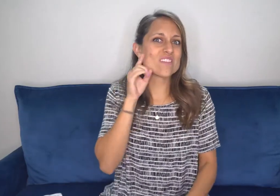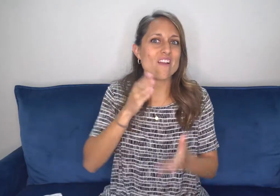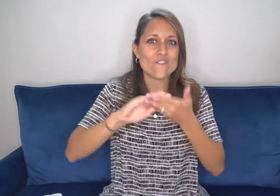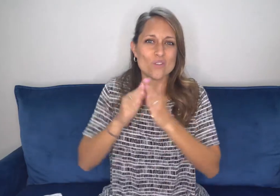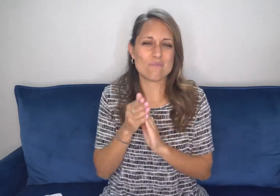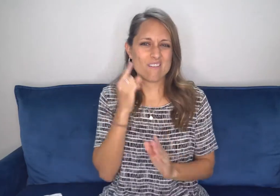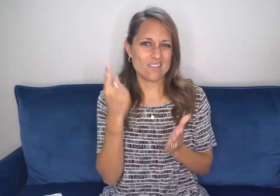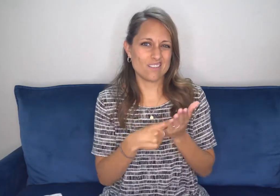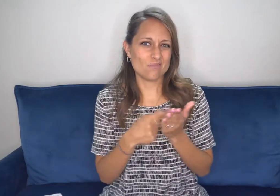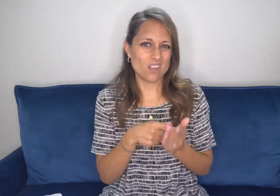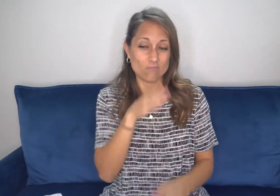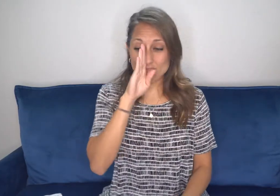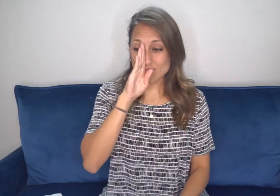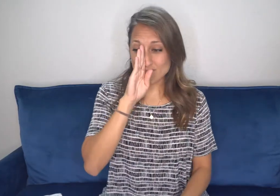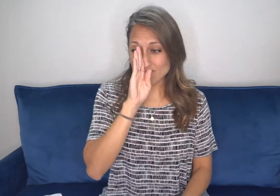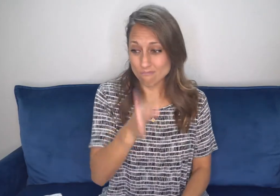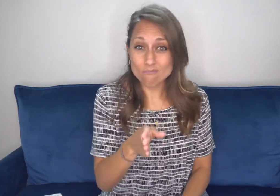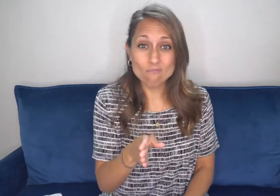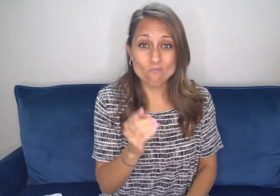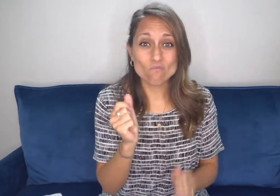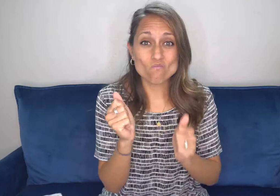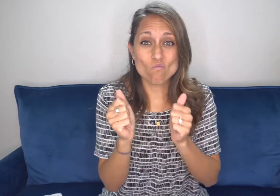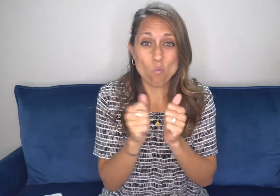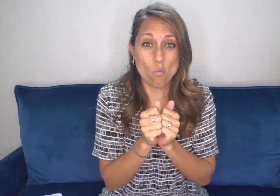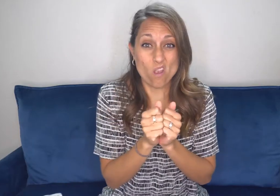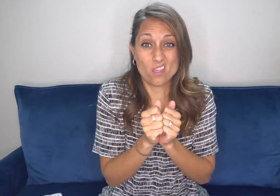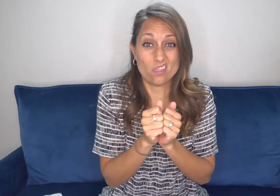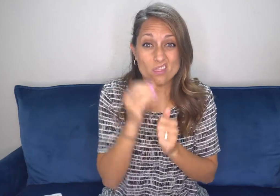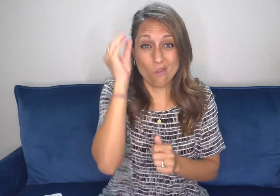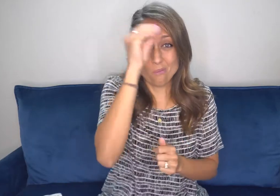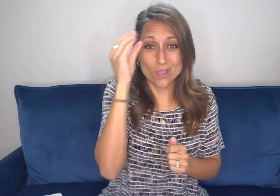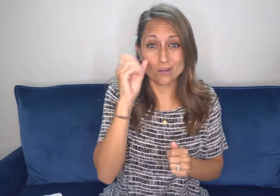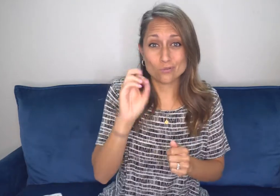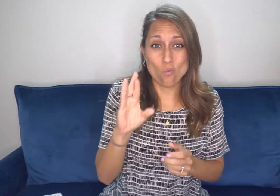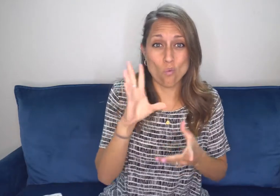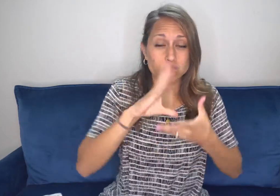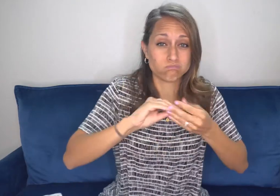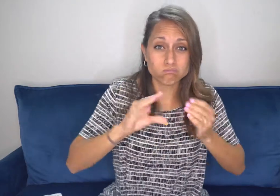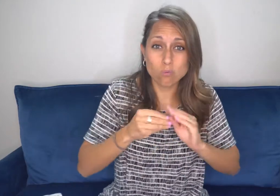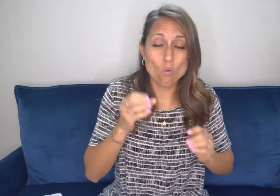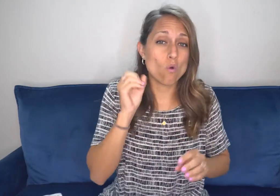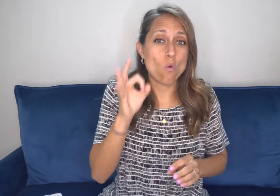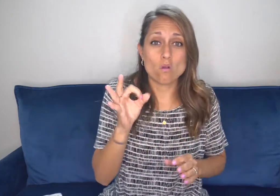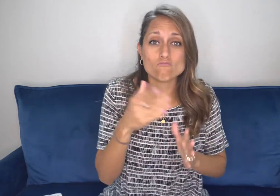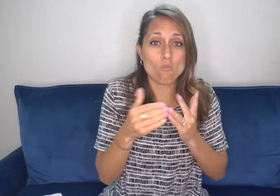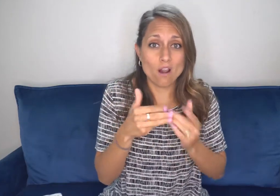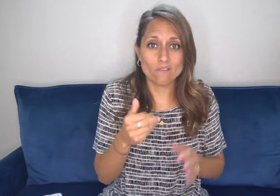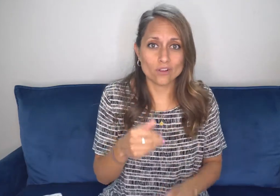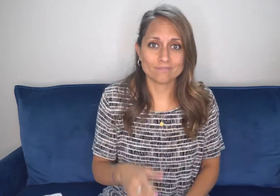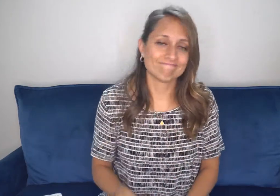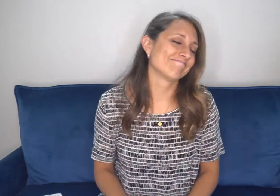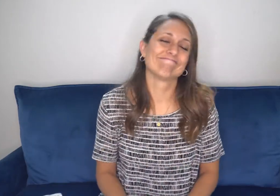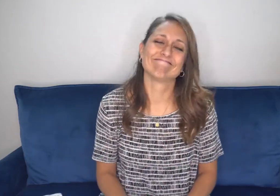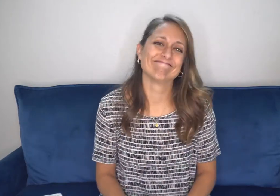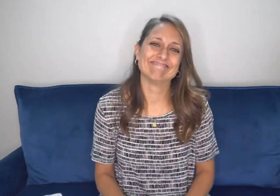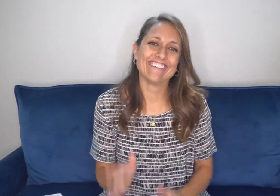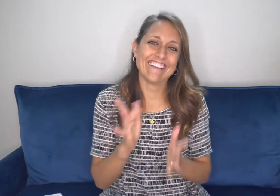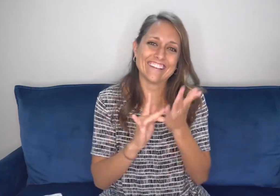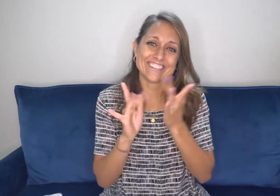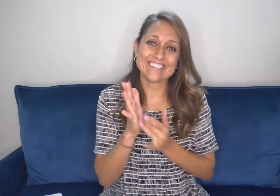have a habit of just teaching and making blanket statements or very bluntly. I think sometimes the deaf community is blunt with